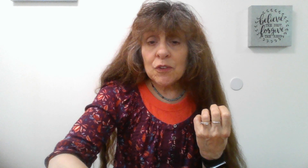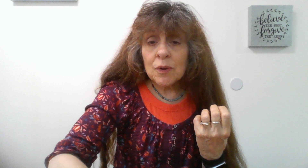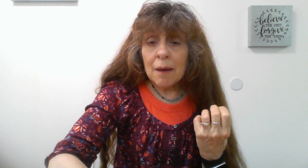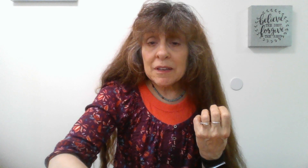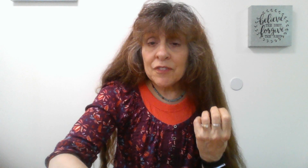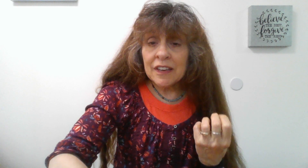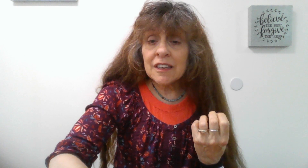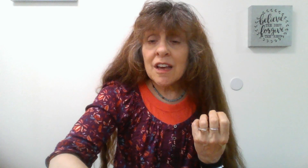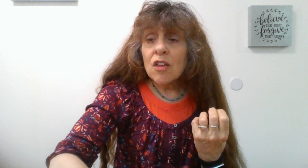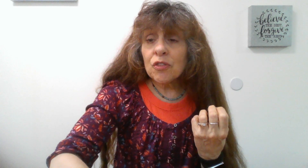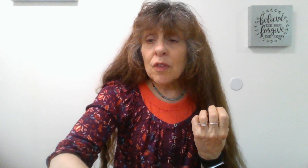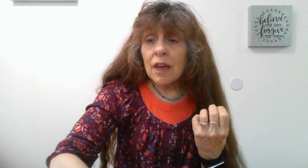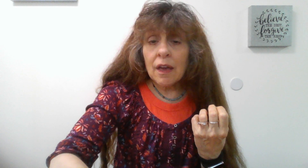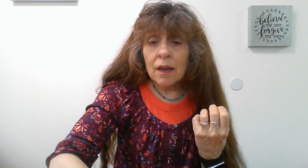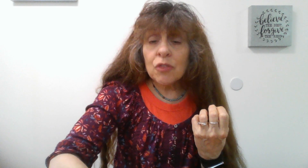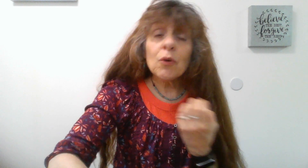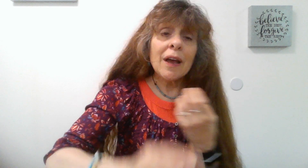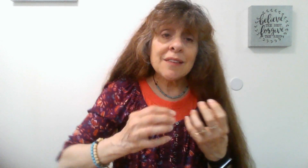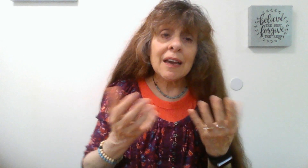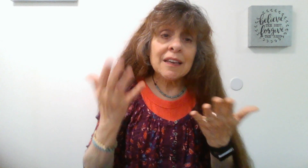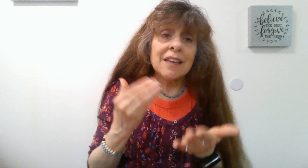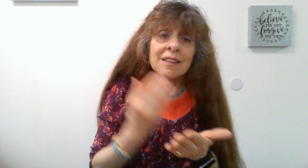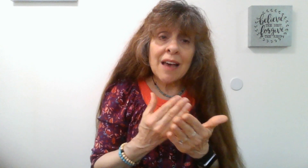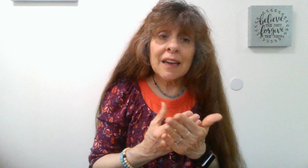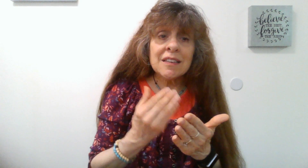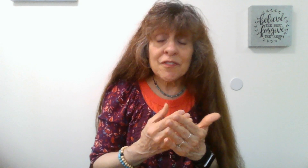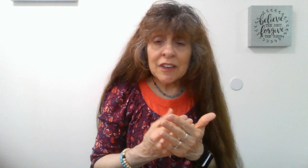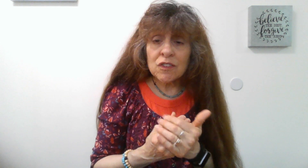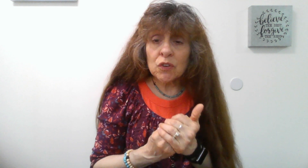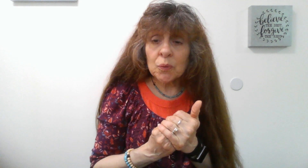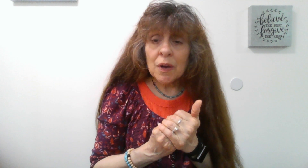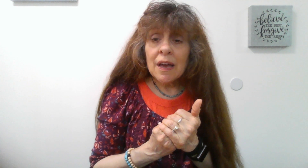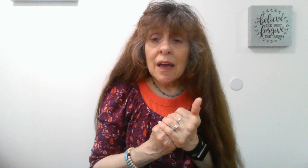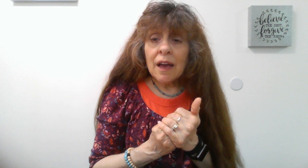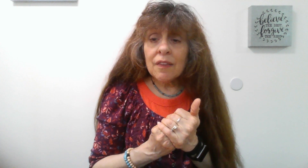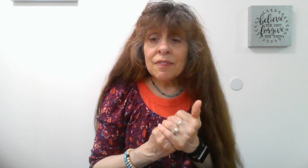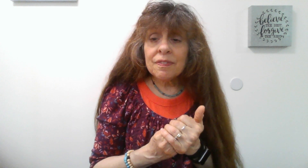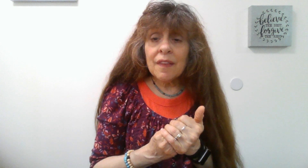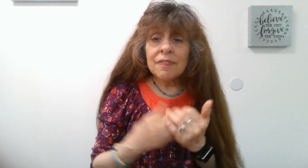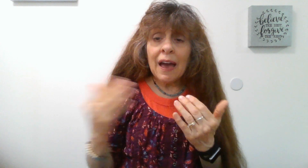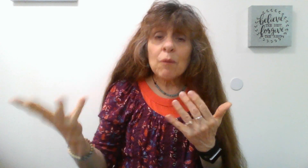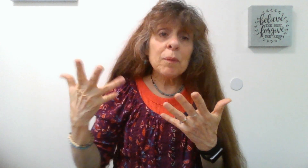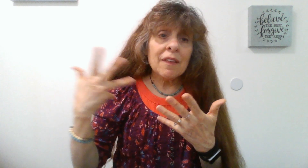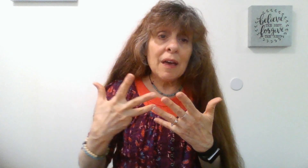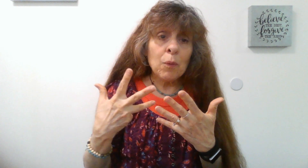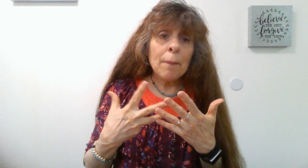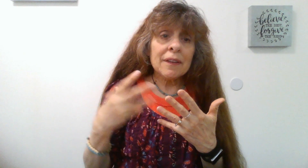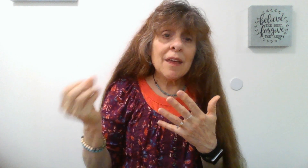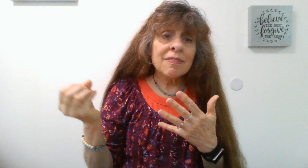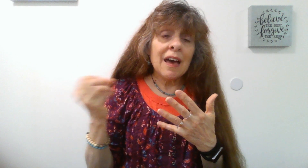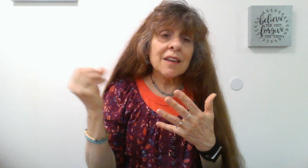you can be defeated through anxiety and the anxiety defeats you, that will be the weapon that